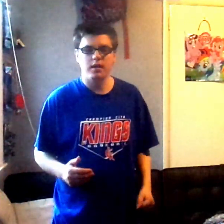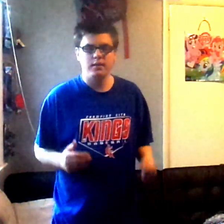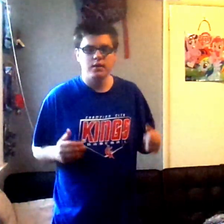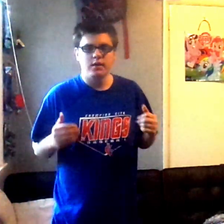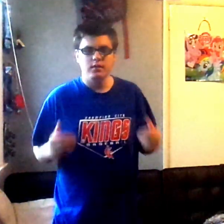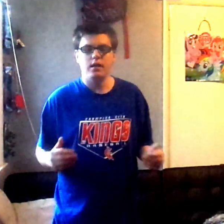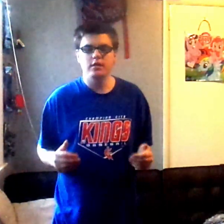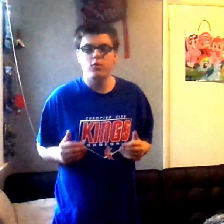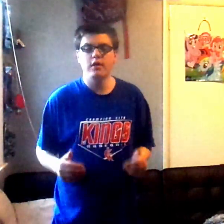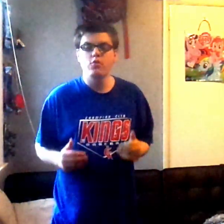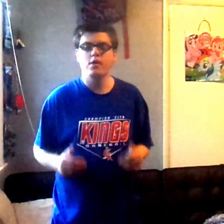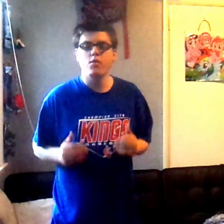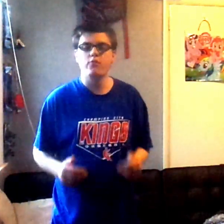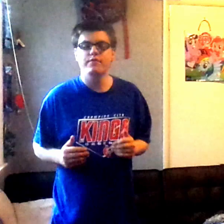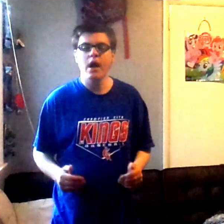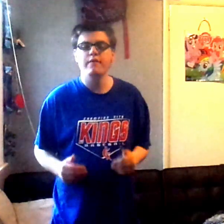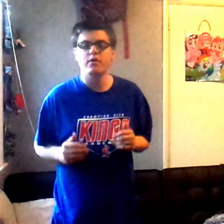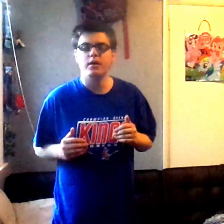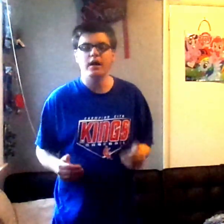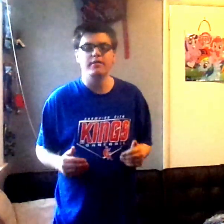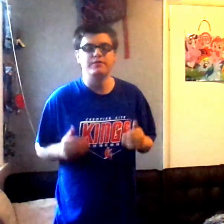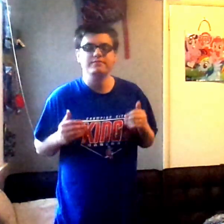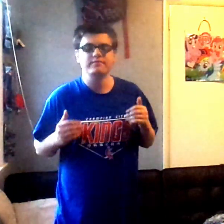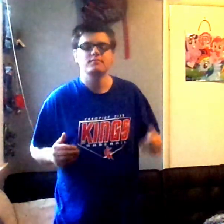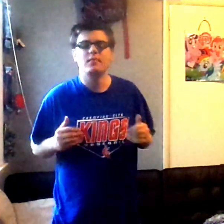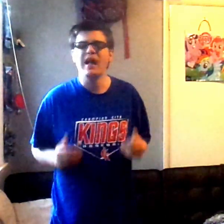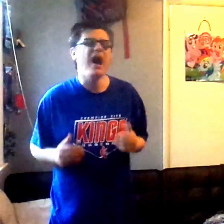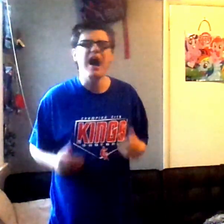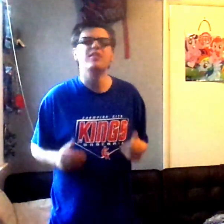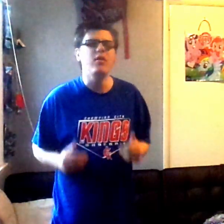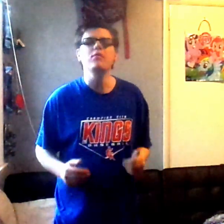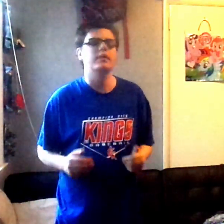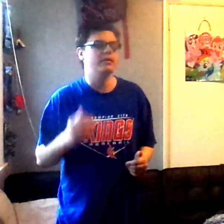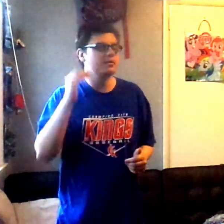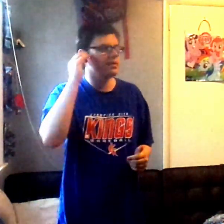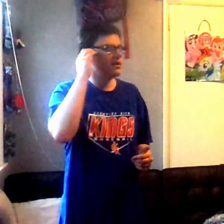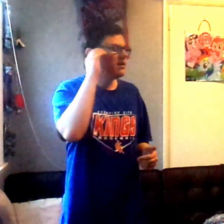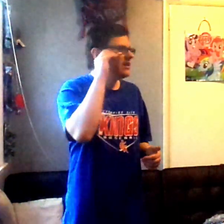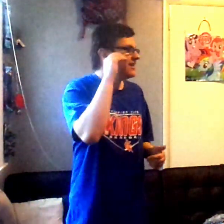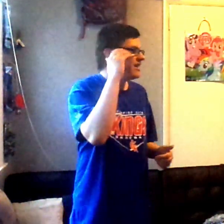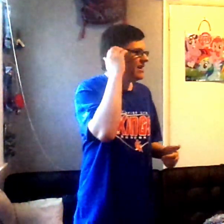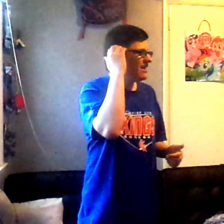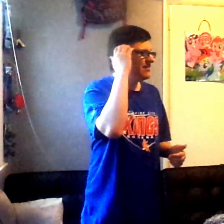it than the 2021 revival of iCarly. And,